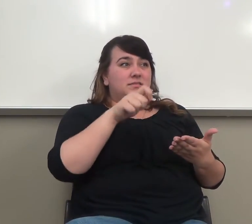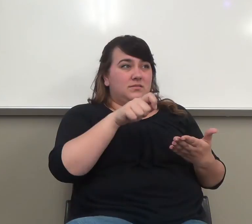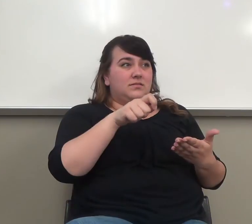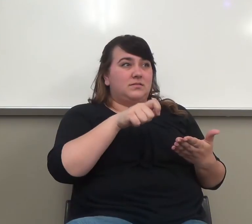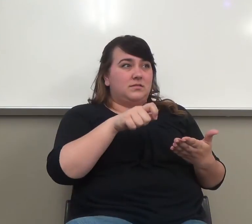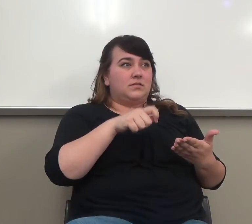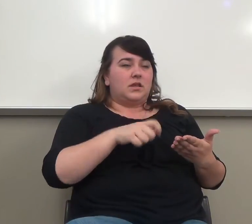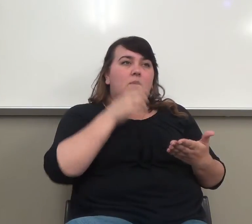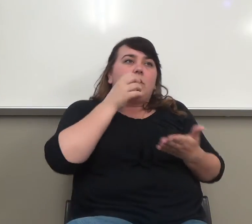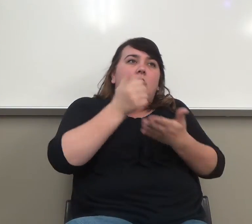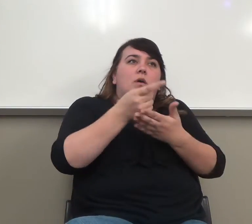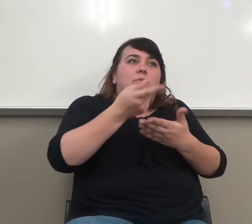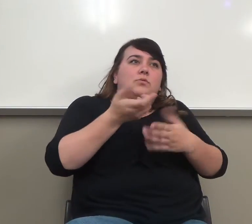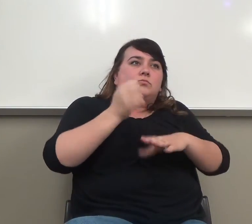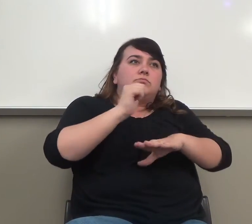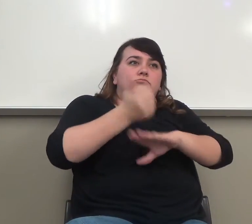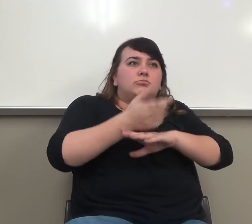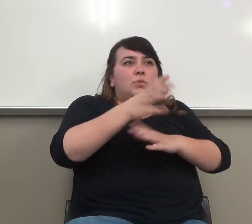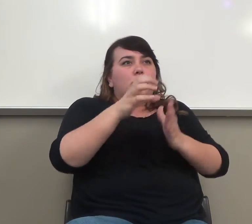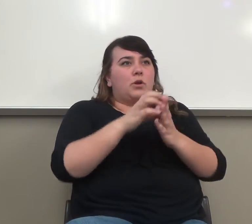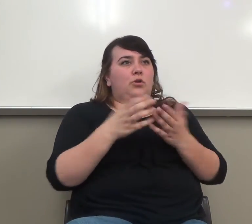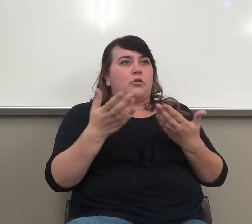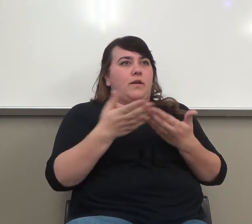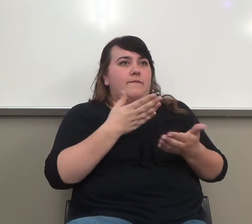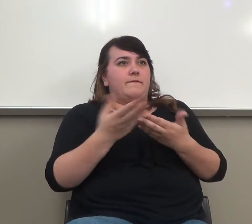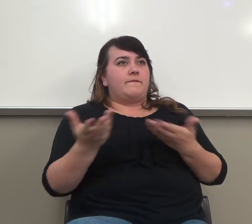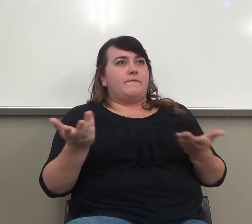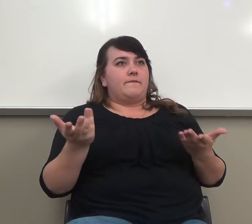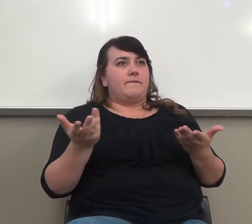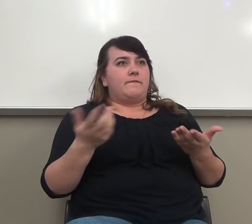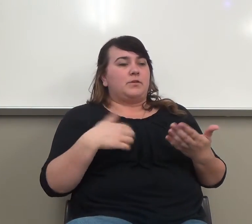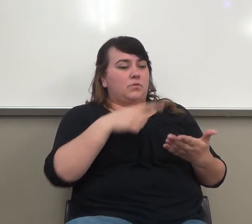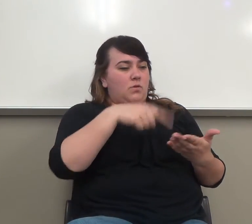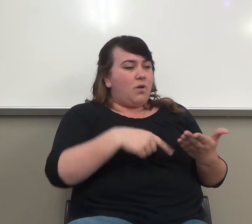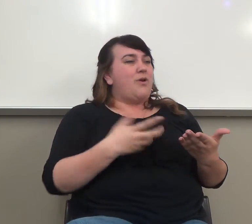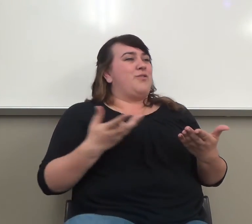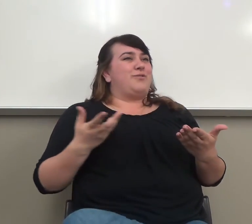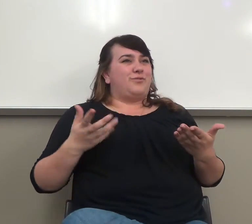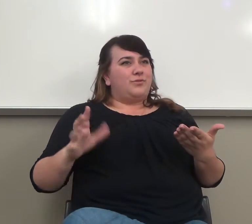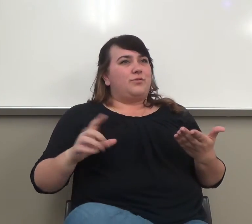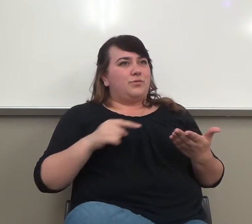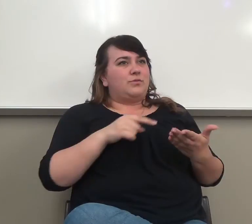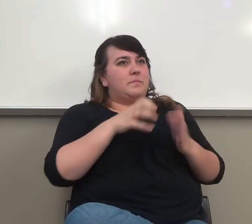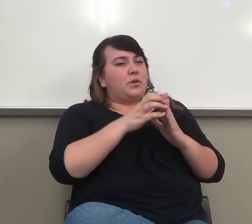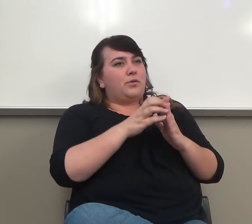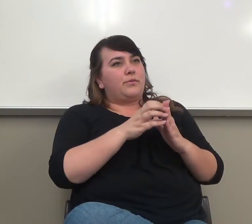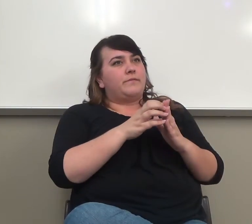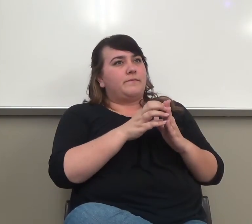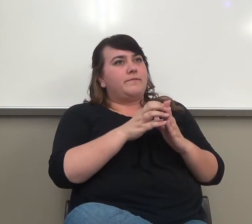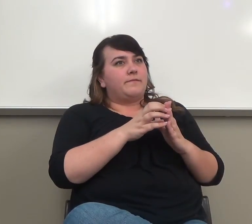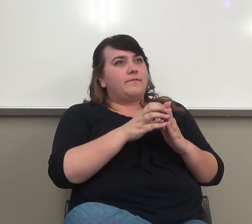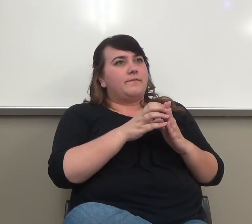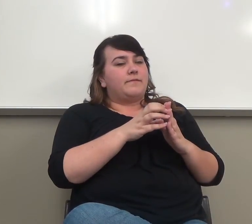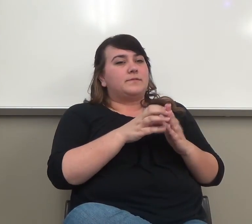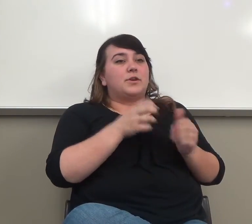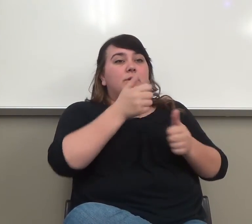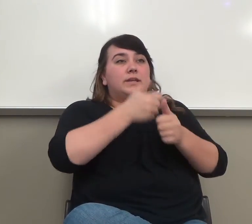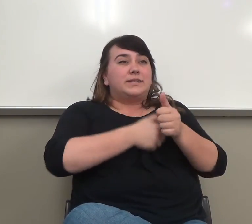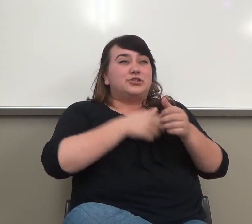build a paragraph. Whether you know it or not, you're building a paragraph. You're going to put each one of these details,